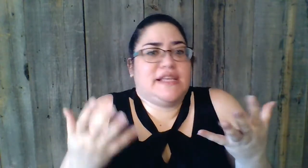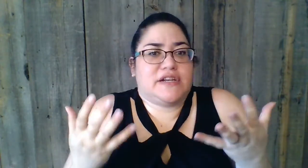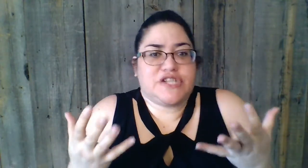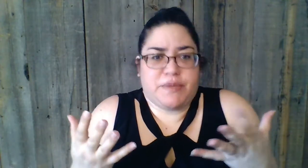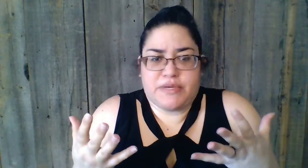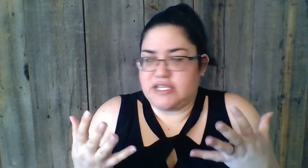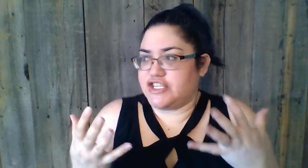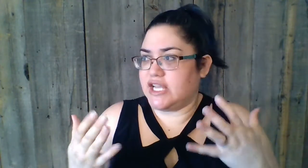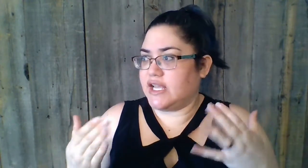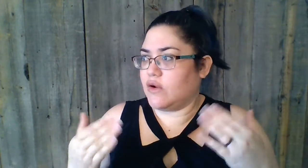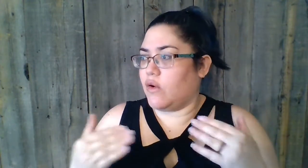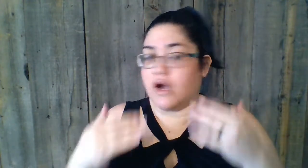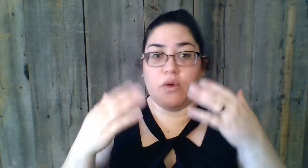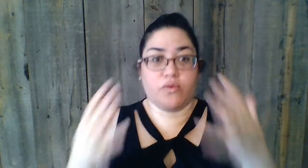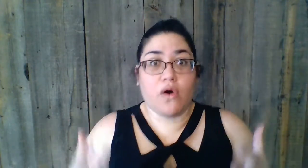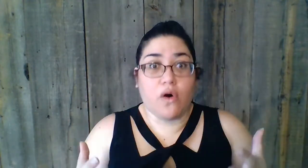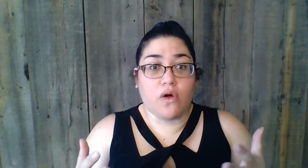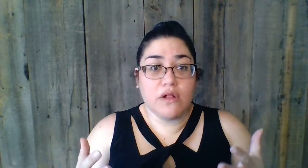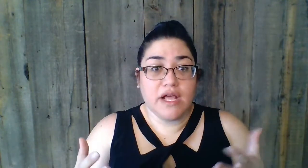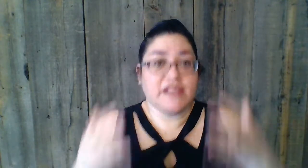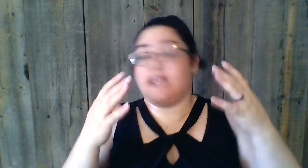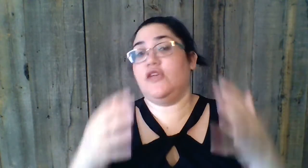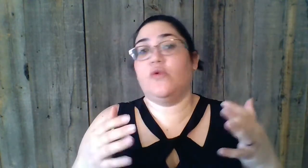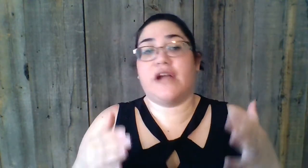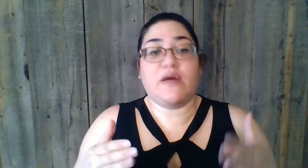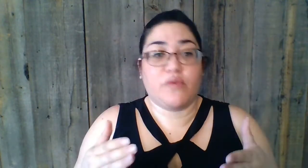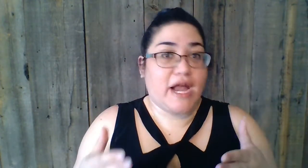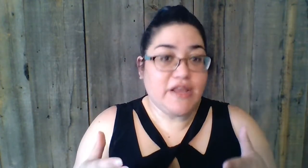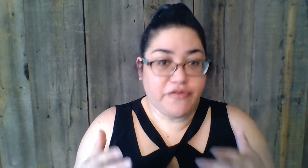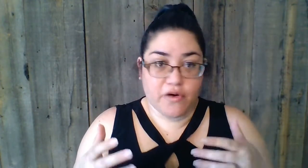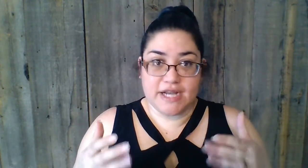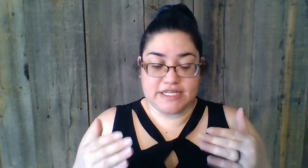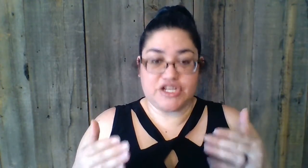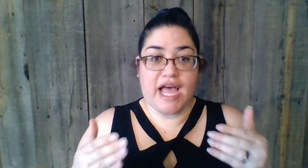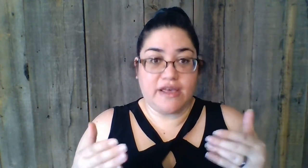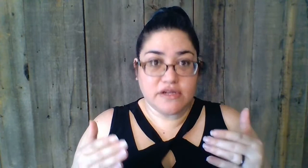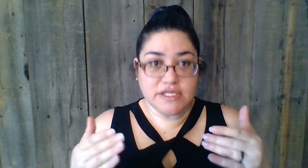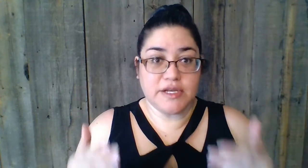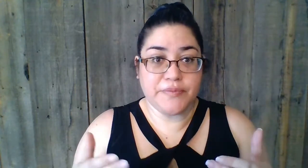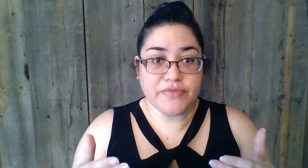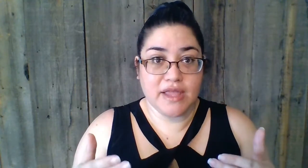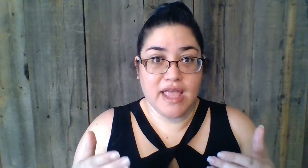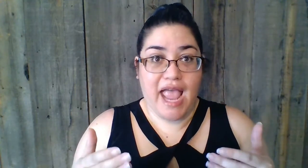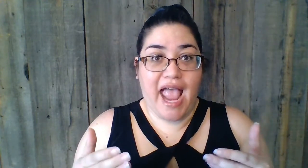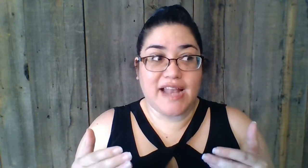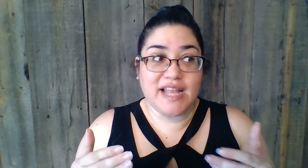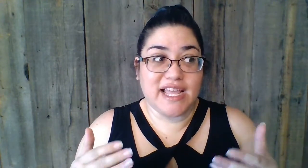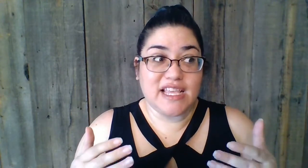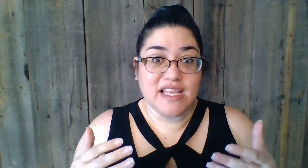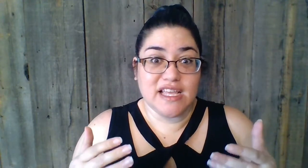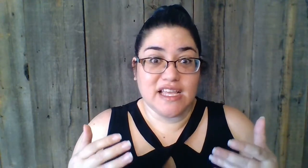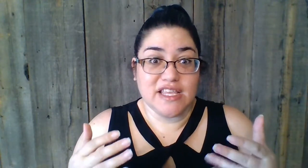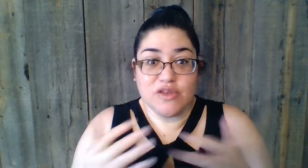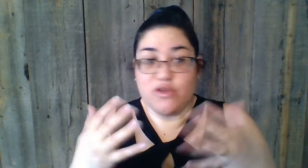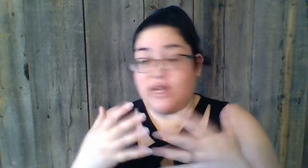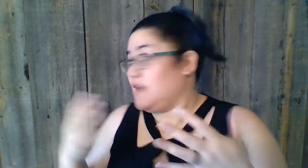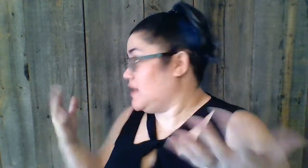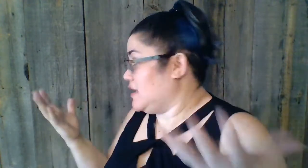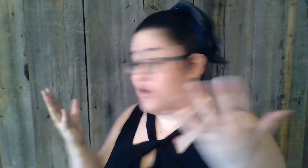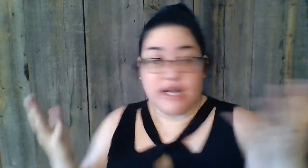leadership position or a role that you were not ready for as a child and like, you didn't, like, you're